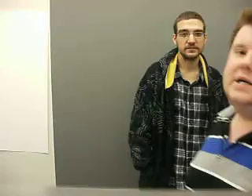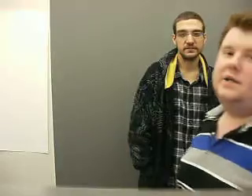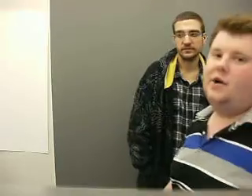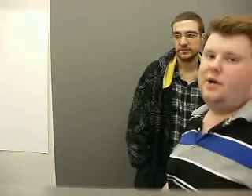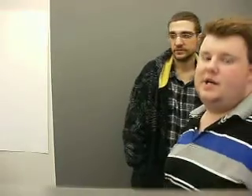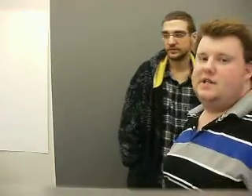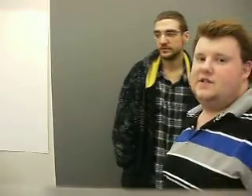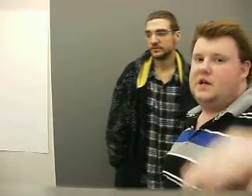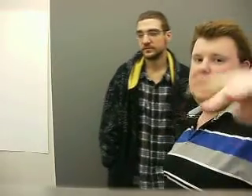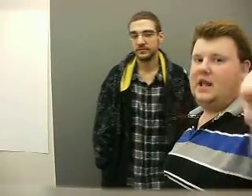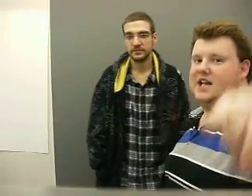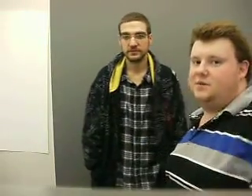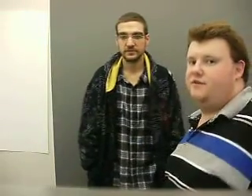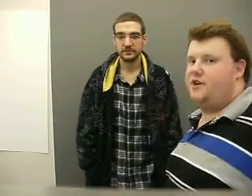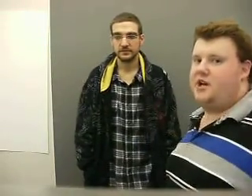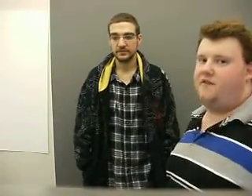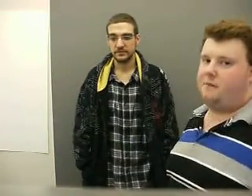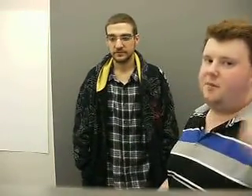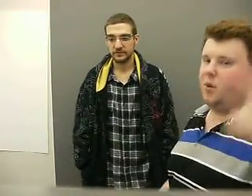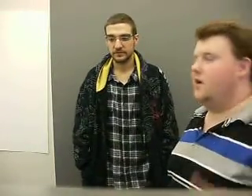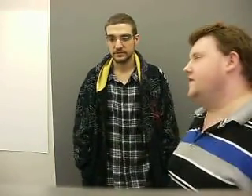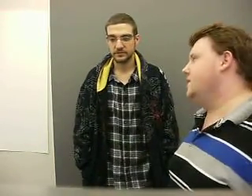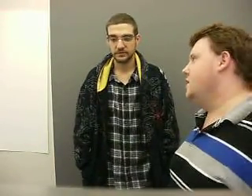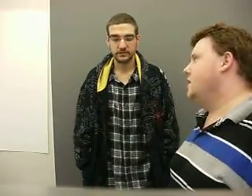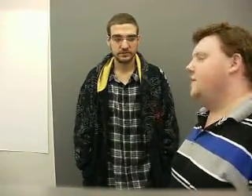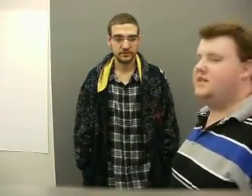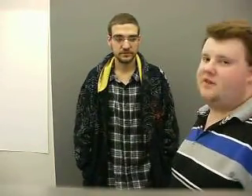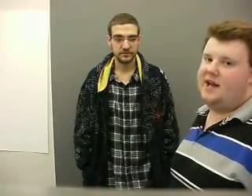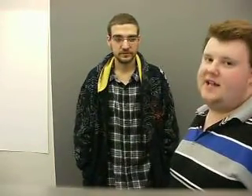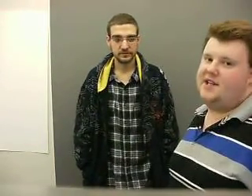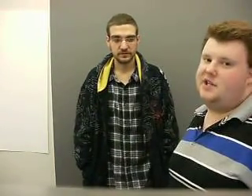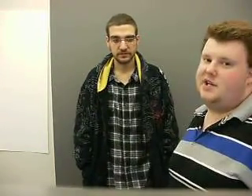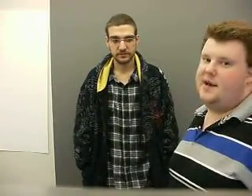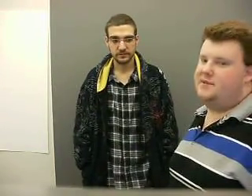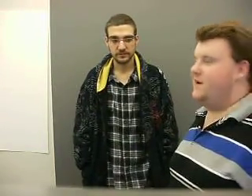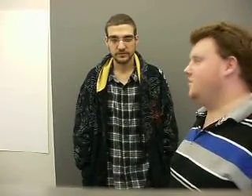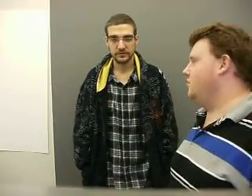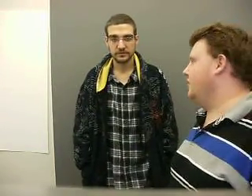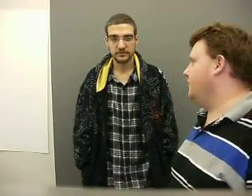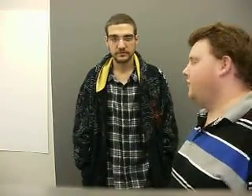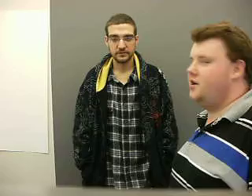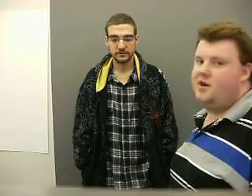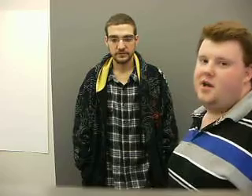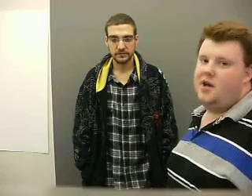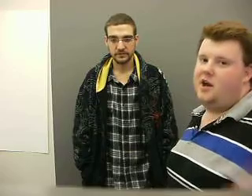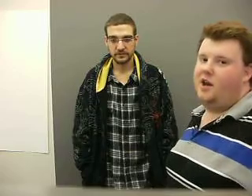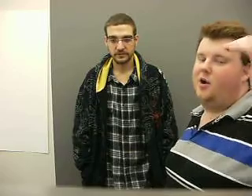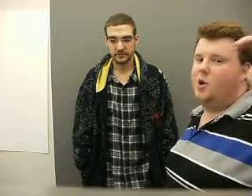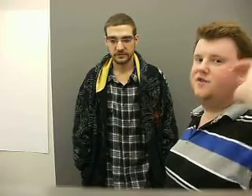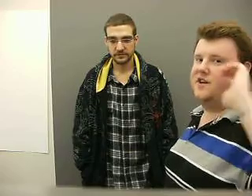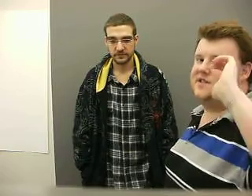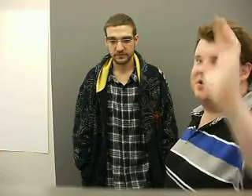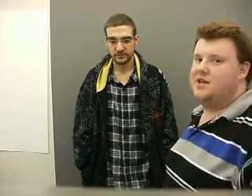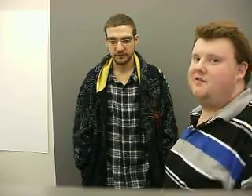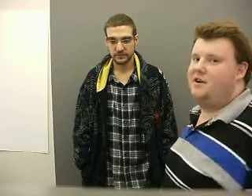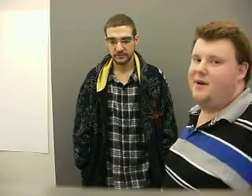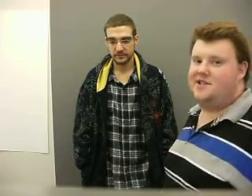You know what it is. Last one for the day from your boys. About to rock that G-Dep special delivery. Y'all know Ghostface killed that remix.